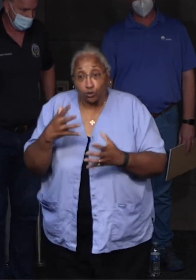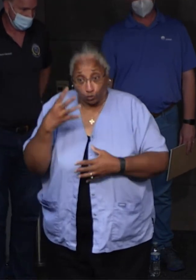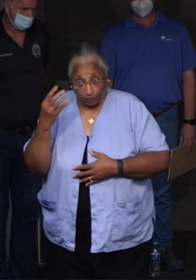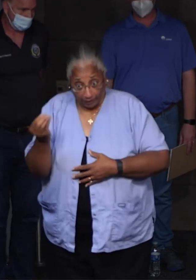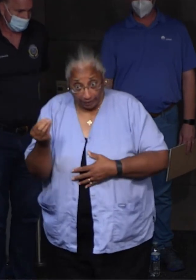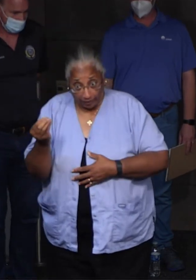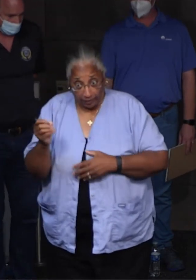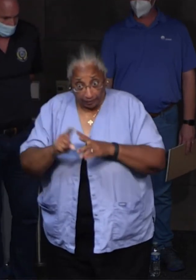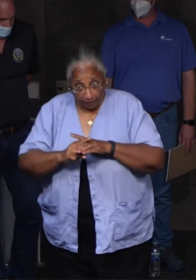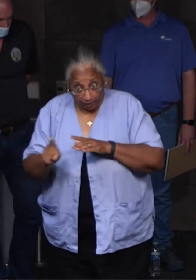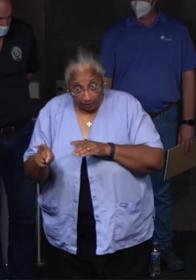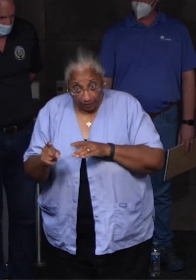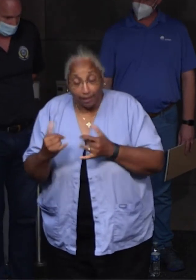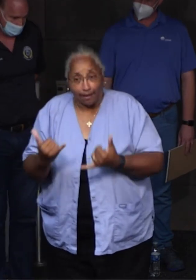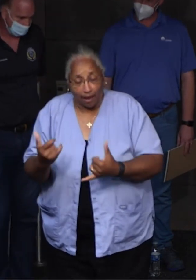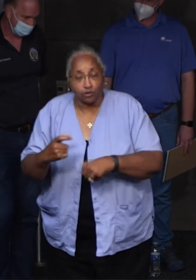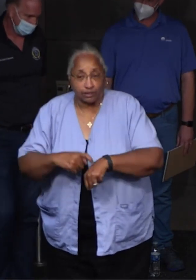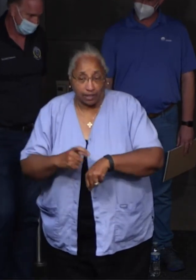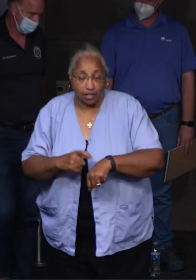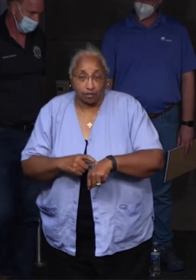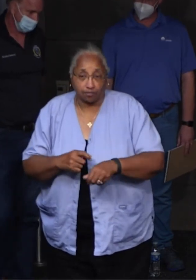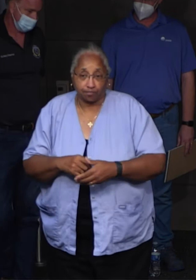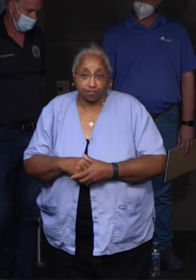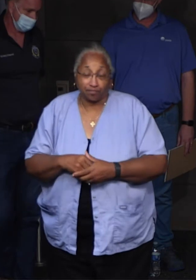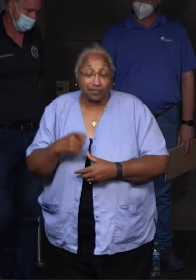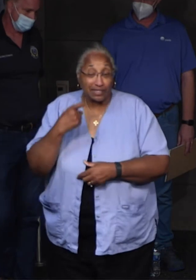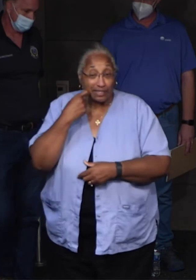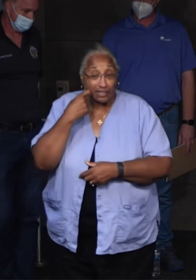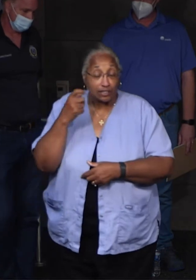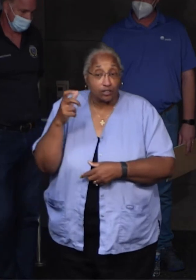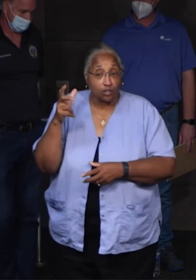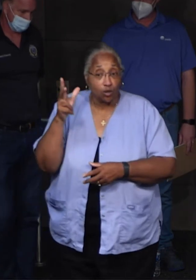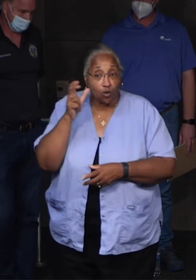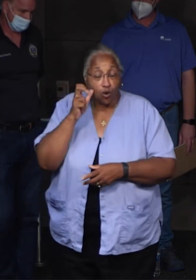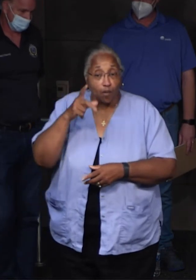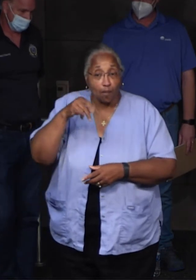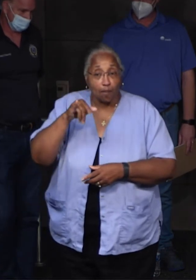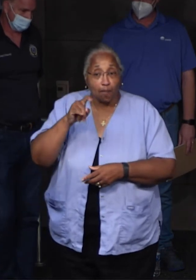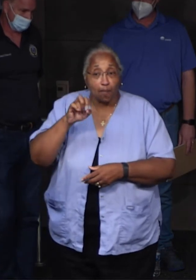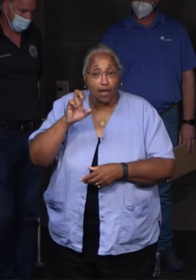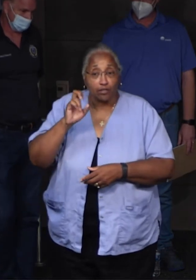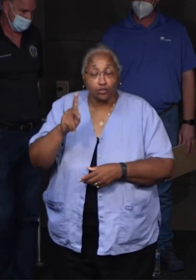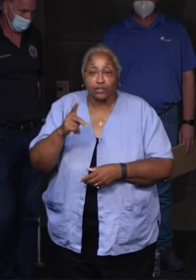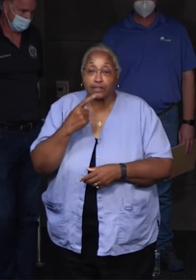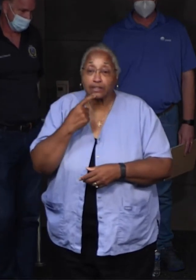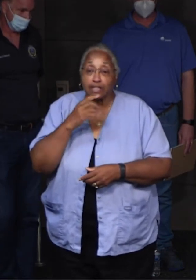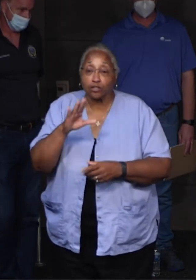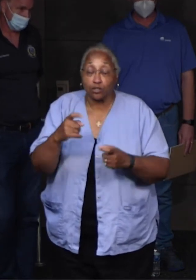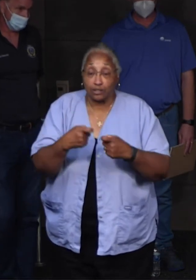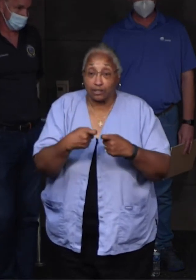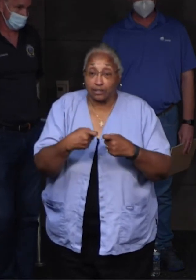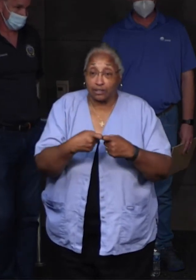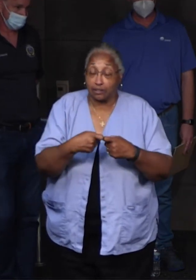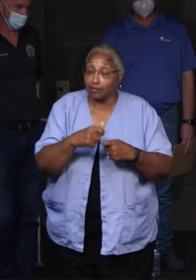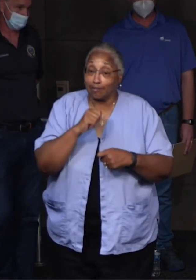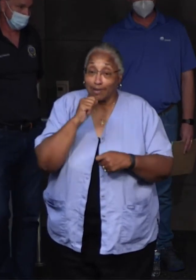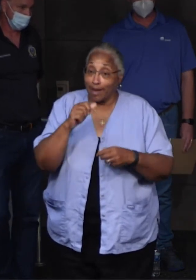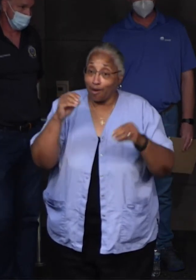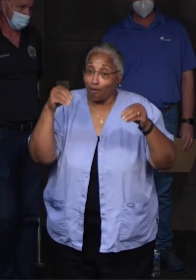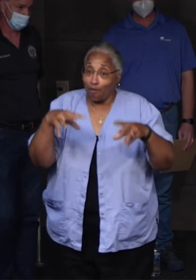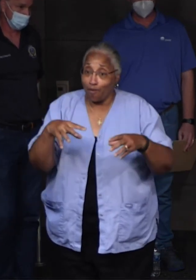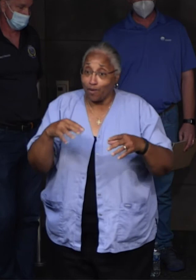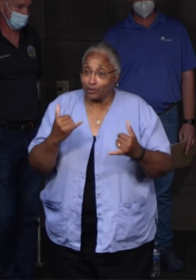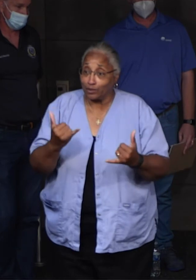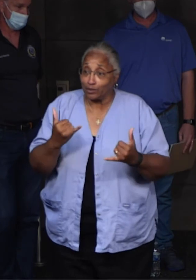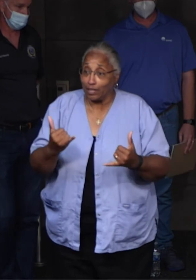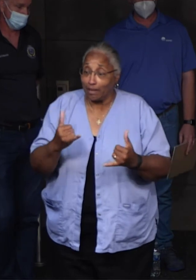this is the time. You just heard Patrick come up here and tell you your power is not coming on today. It